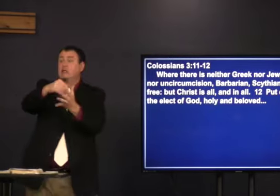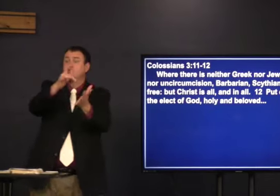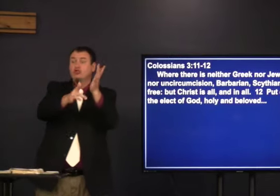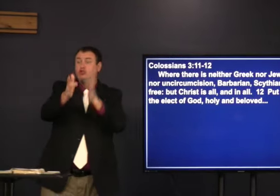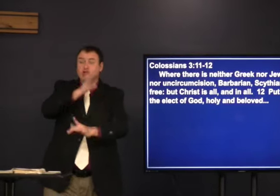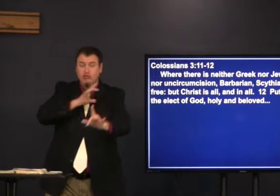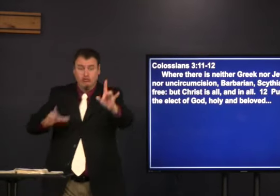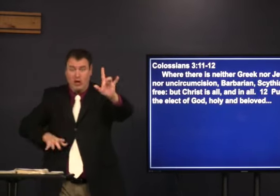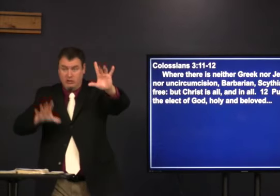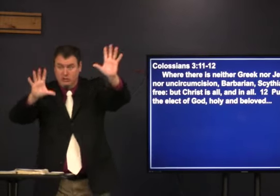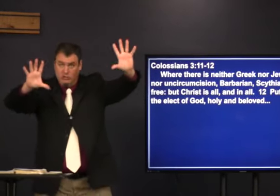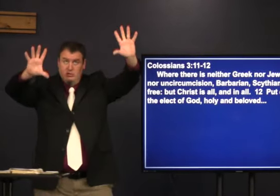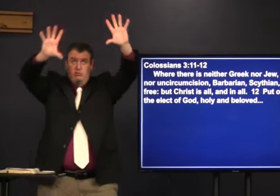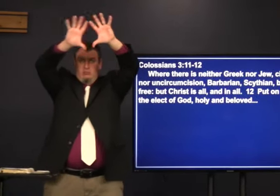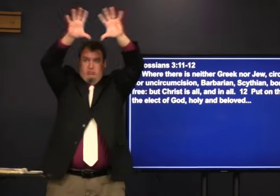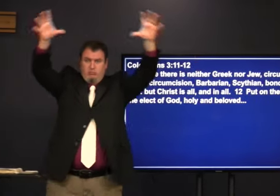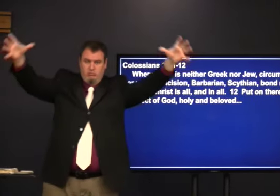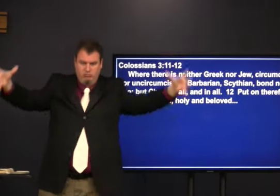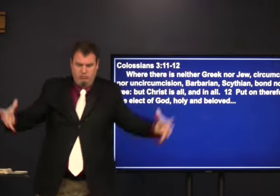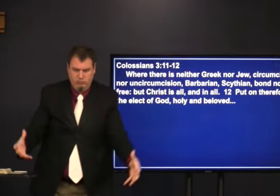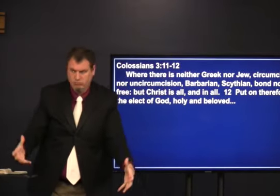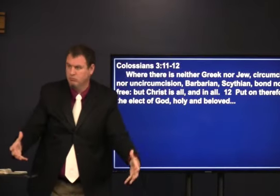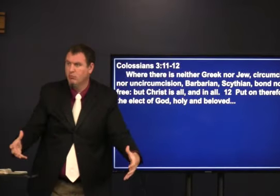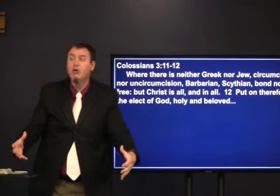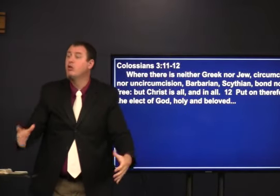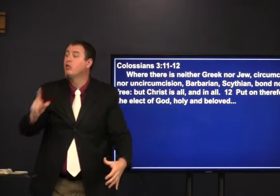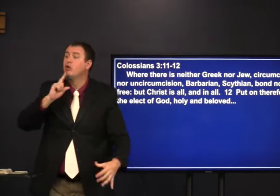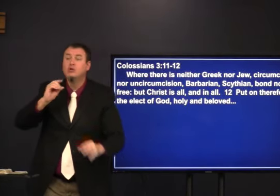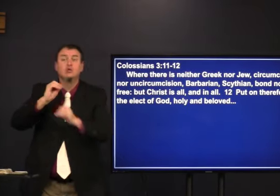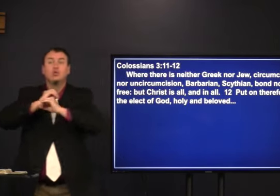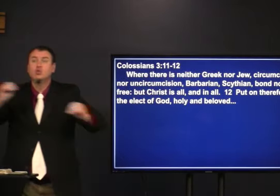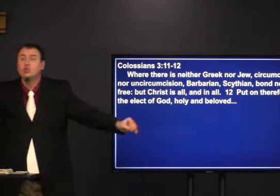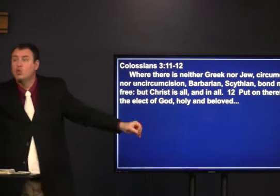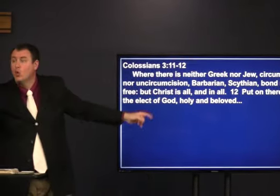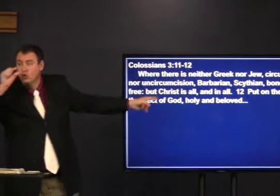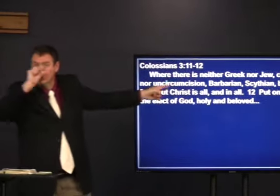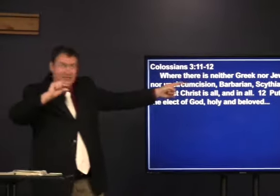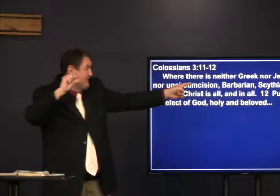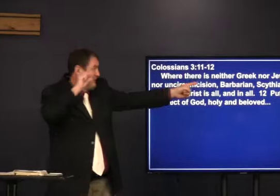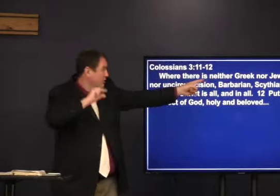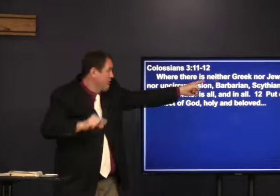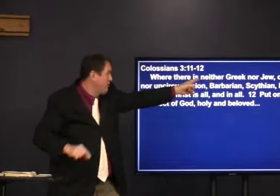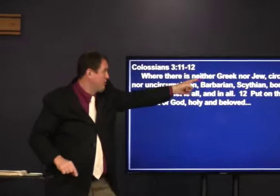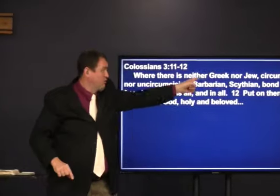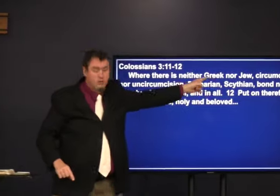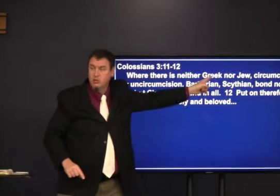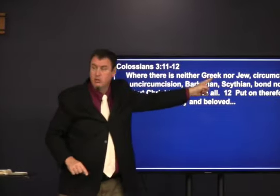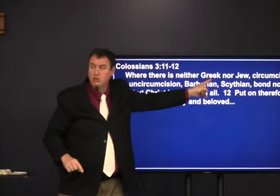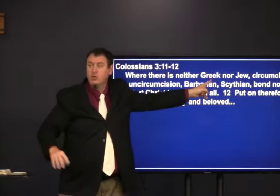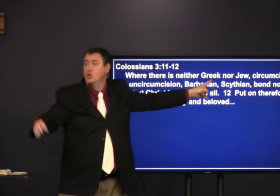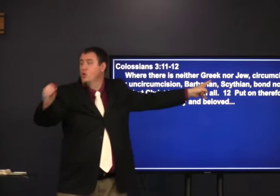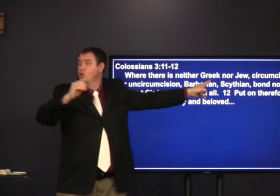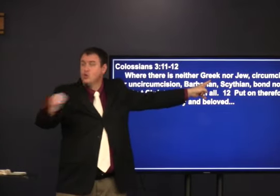Understand that in Jesus Christ, there is neither Greek nor Jew.